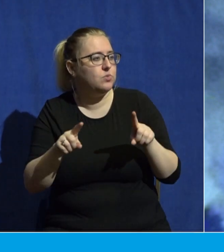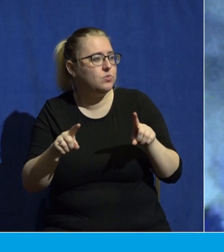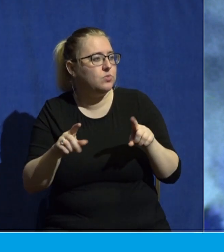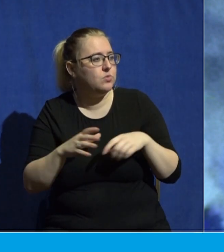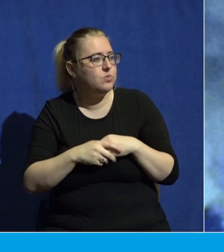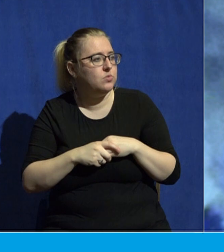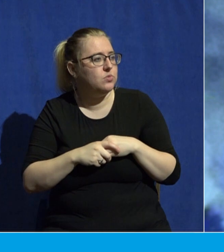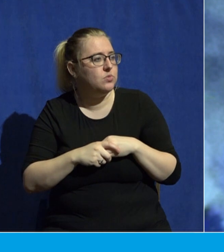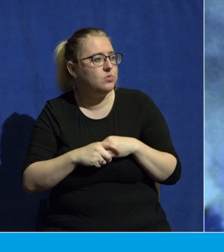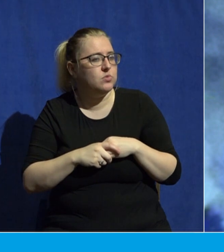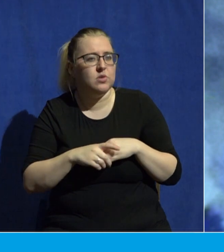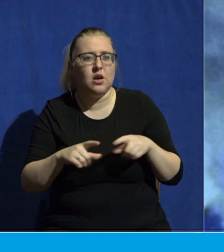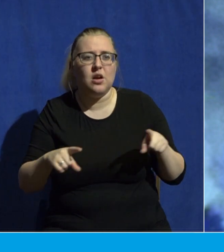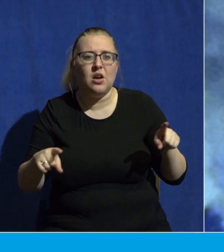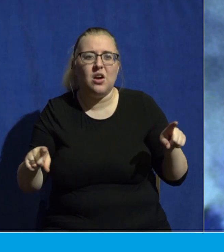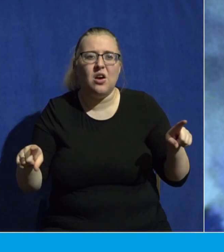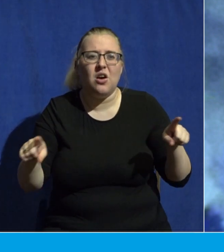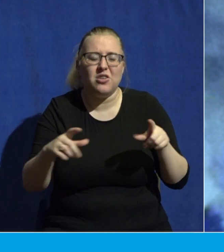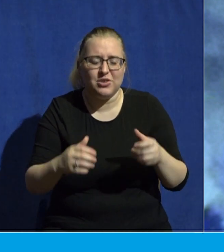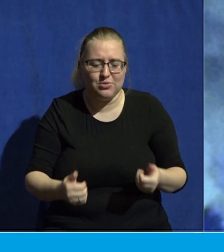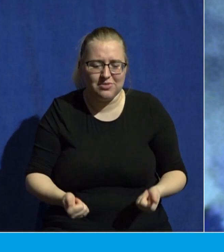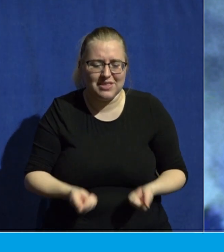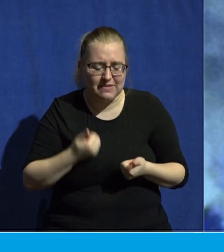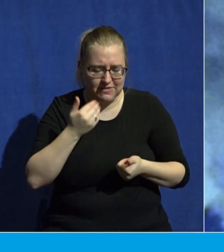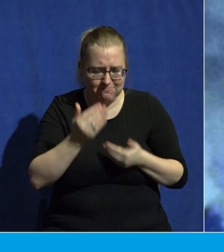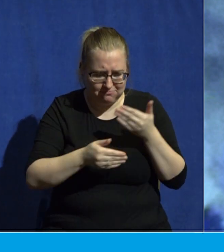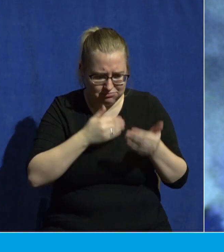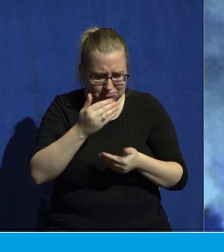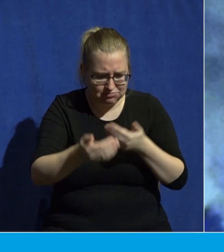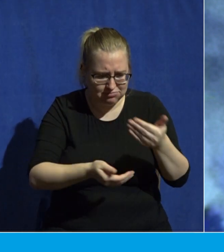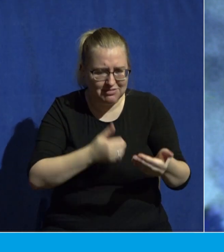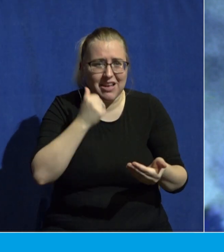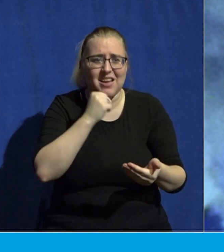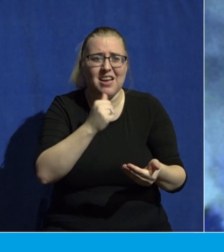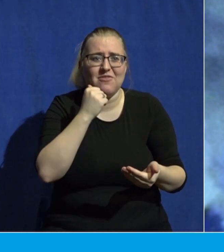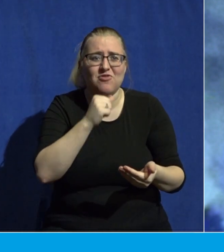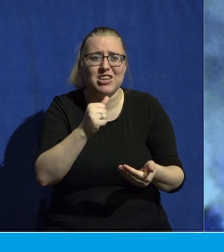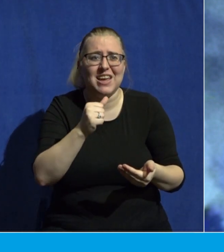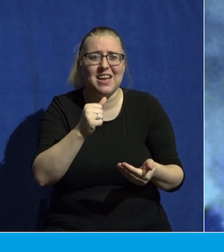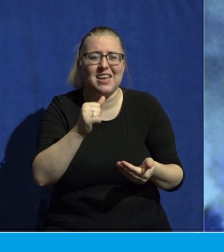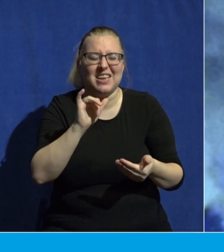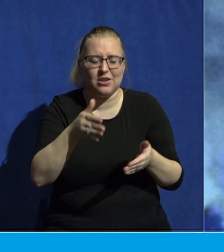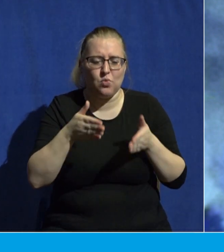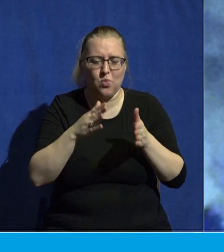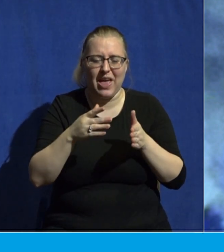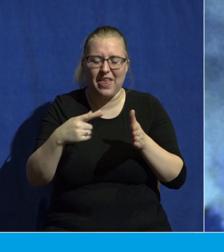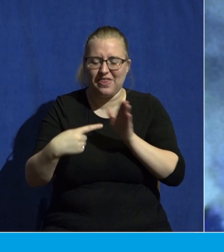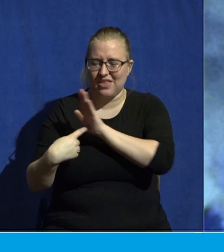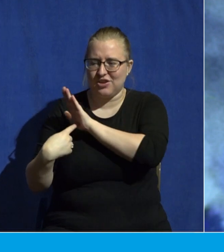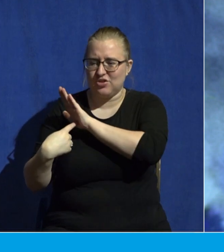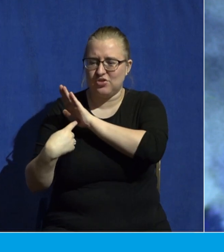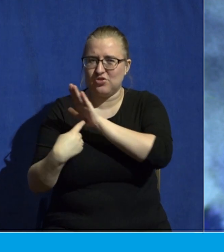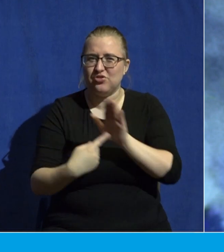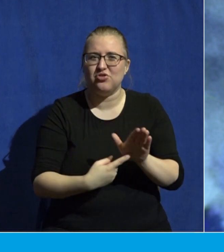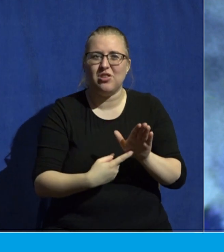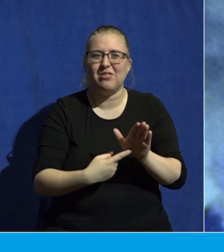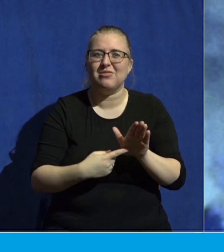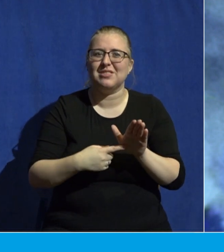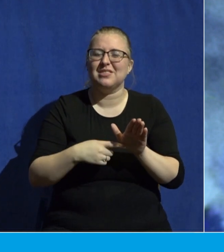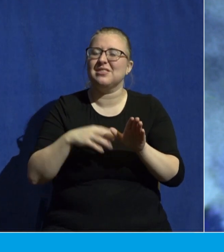Are you living out your life in such a way that reflects the great glorious truth that